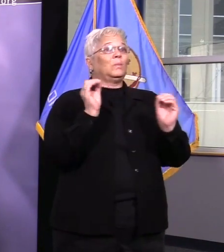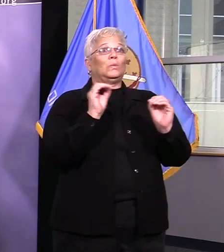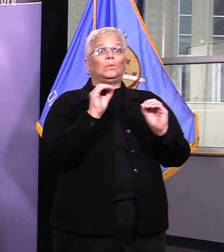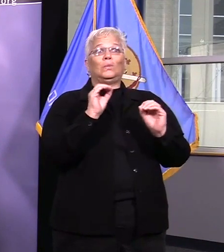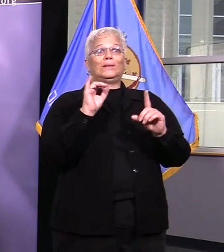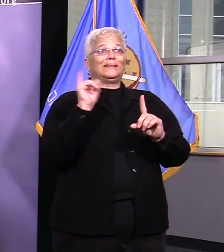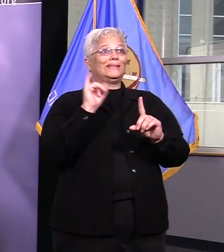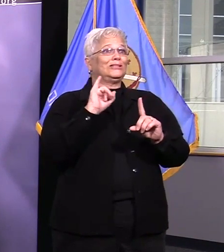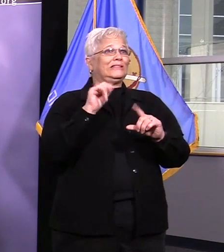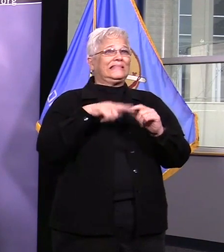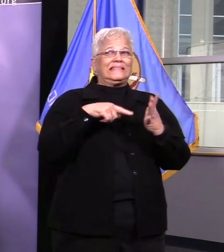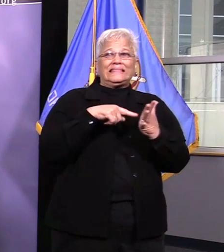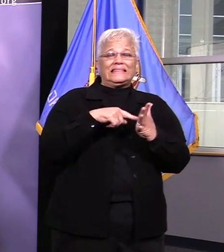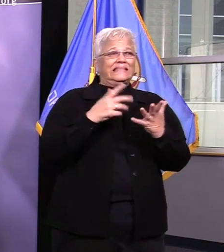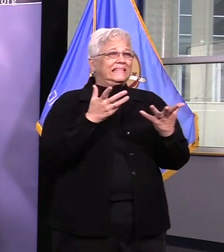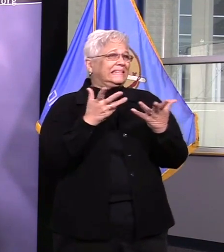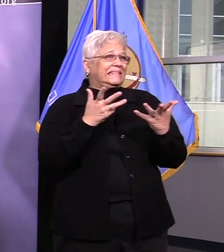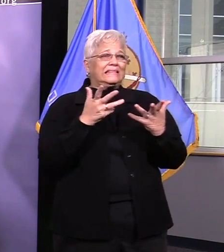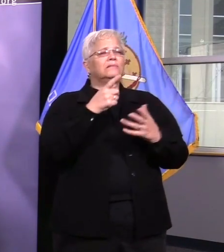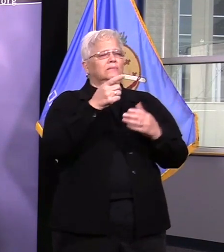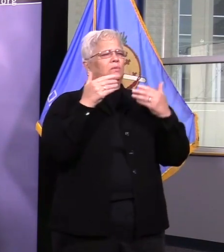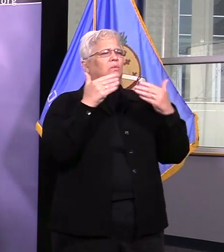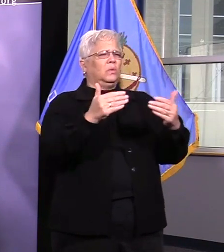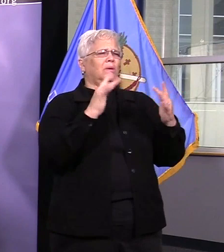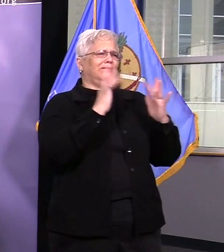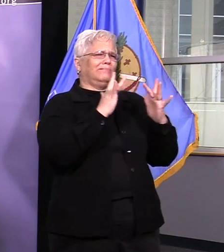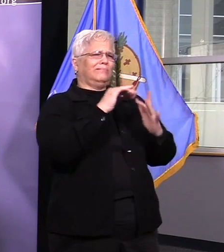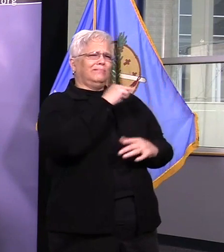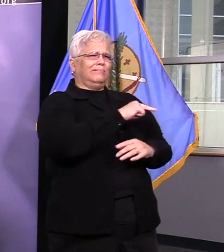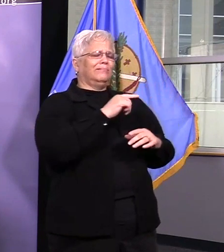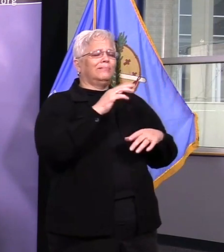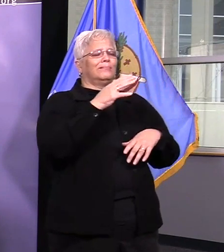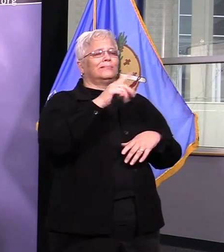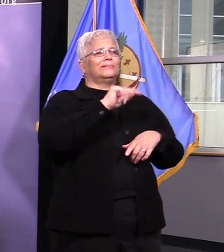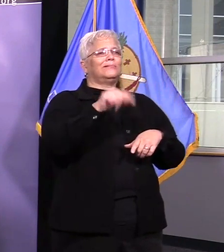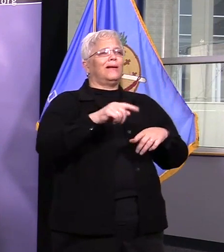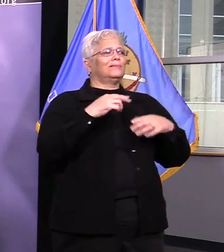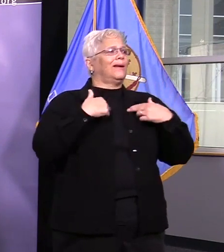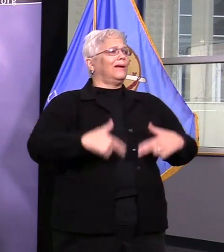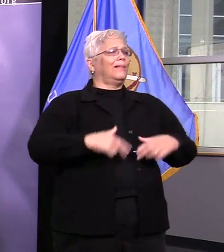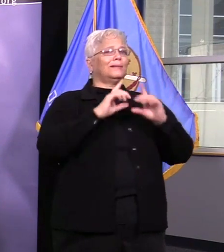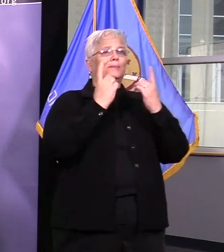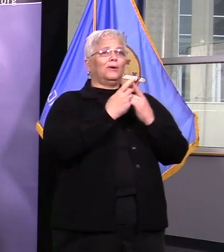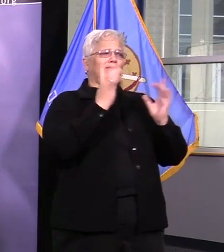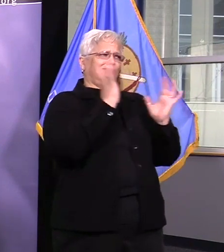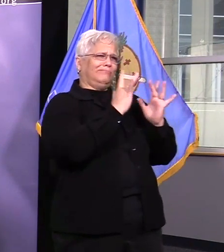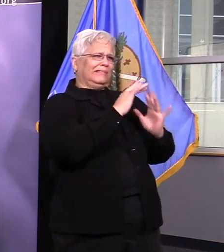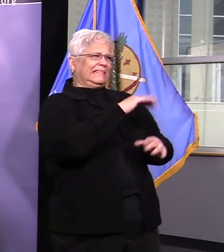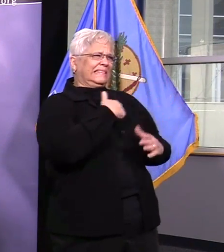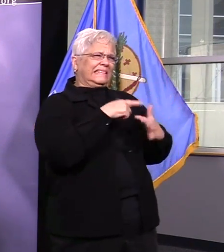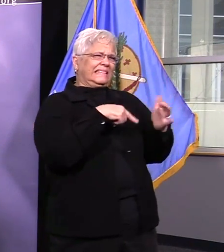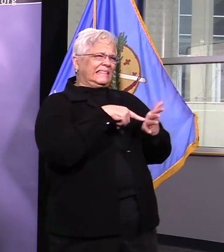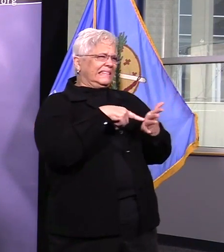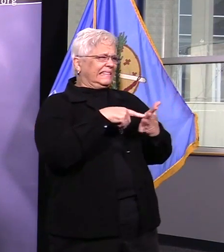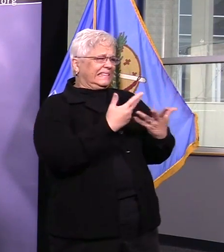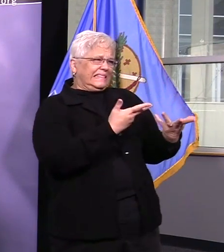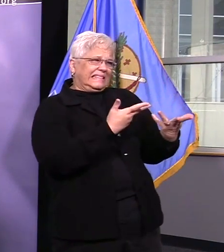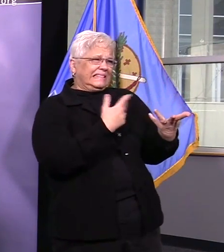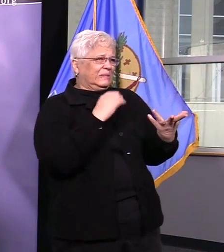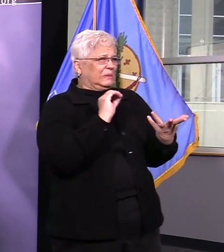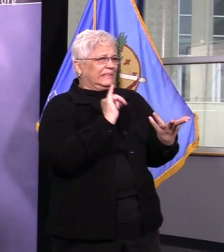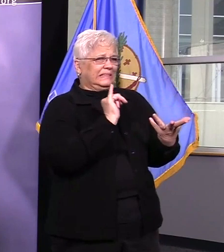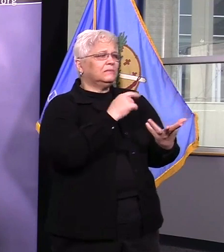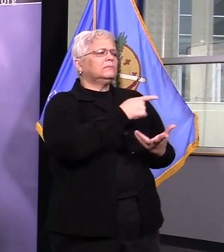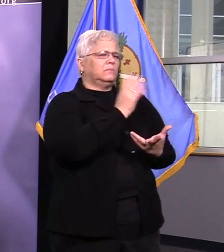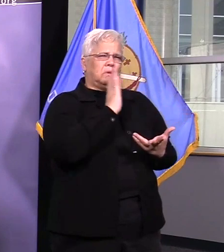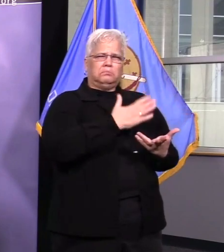to the Oklahoma State University lab for testing. We appreciate everyone who's been involved with these collections, including the residents who have appointments